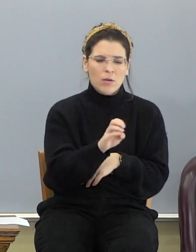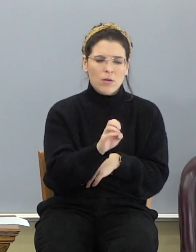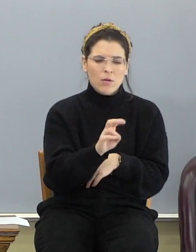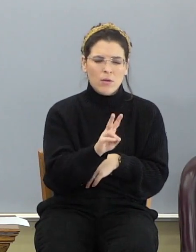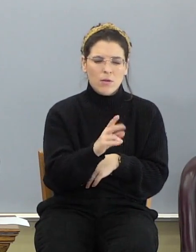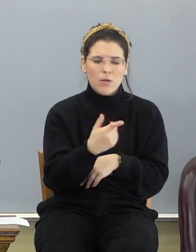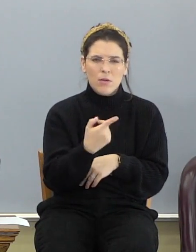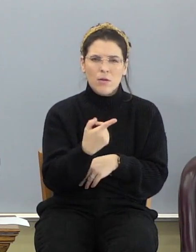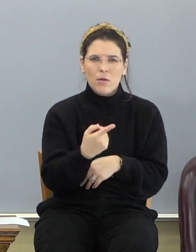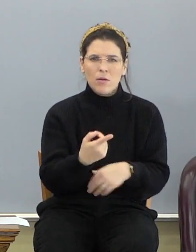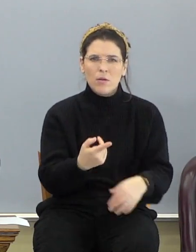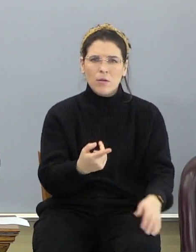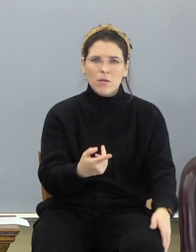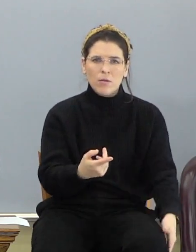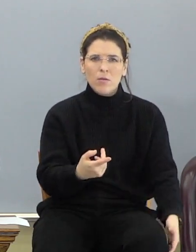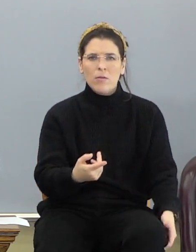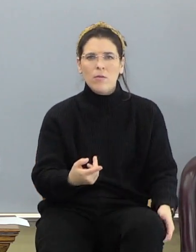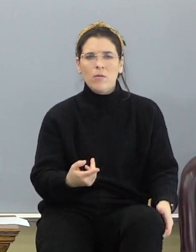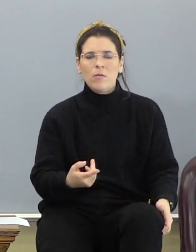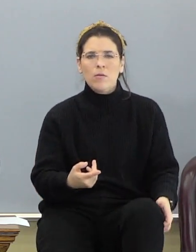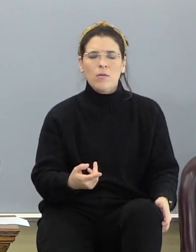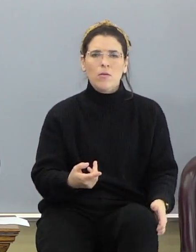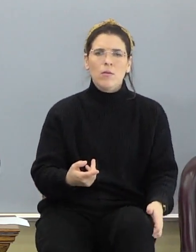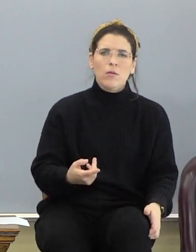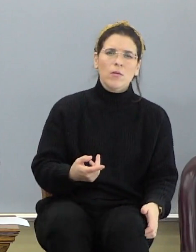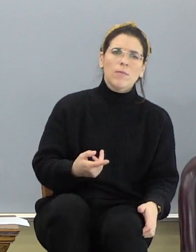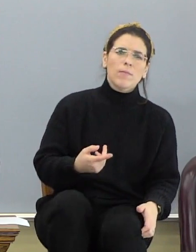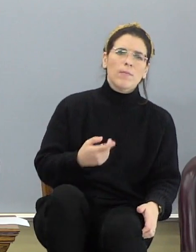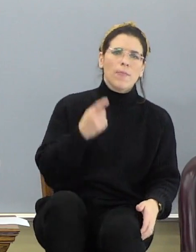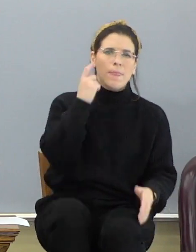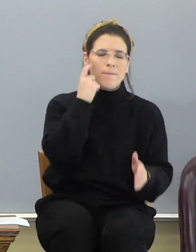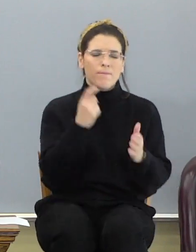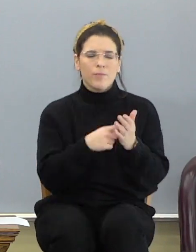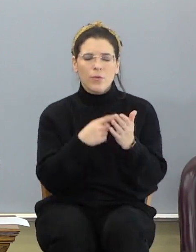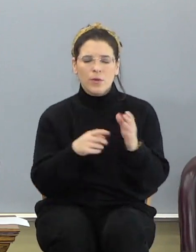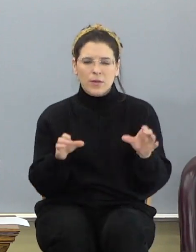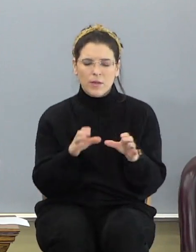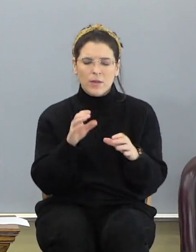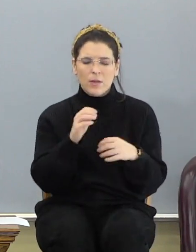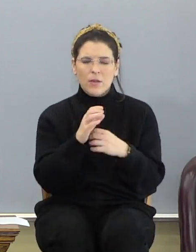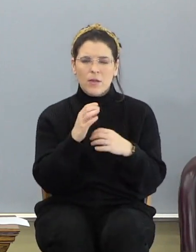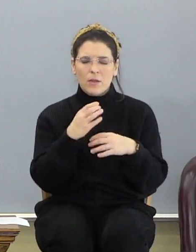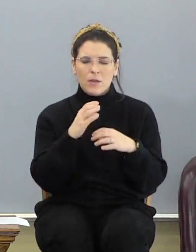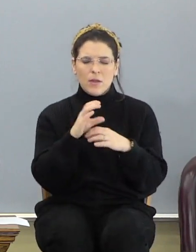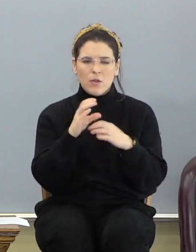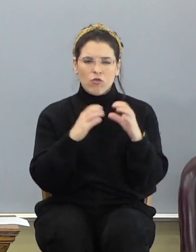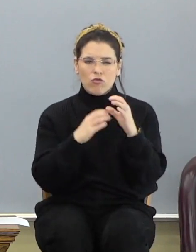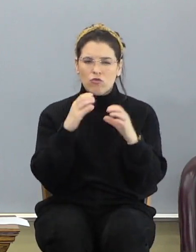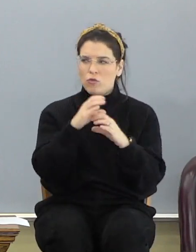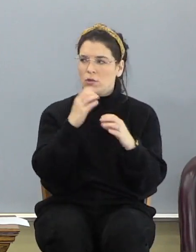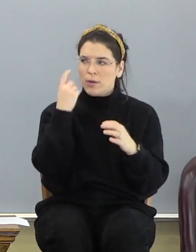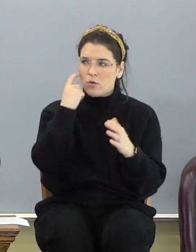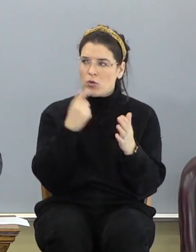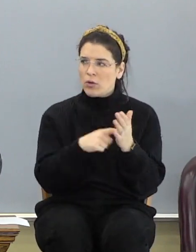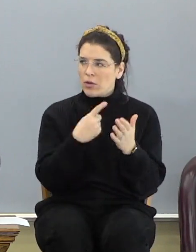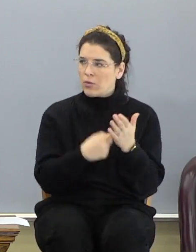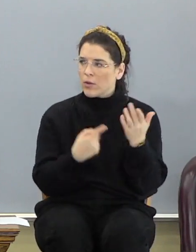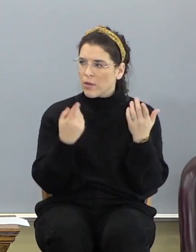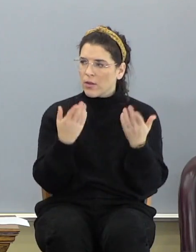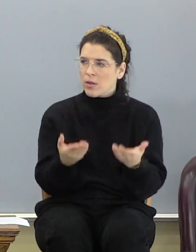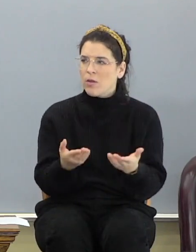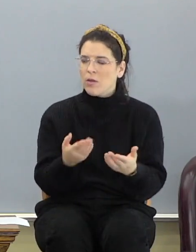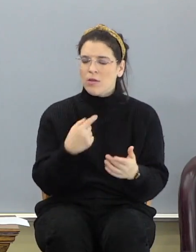he did in that construction by noticing what's there. And this is the, this to me is the part that's exciting.